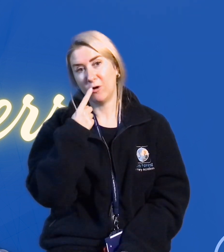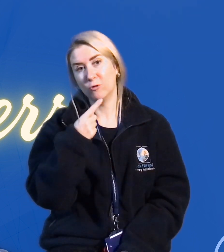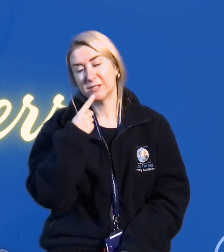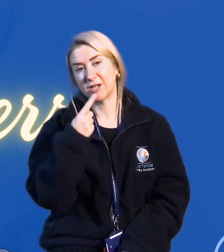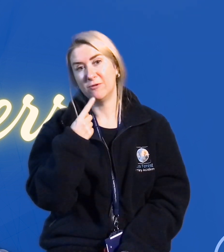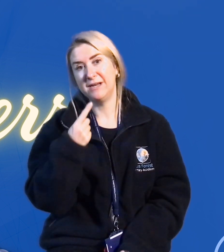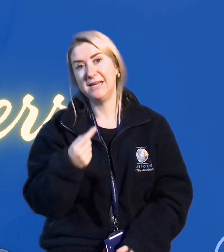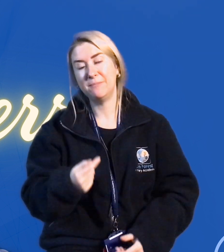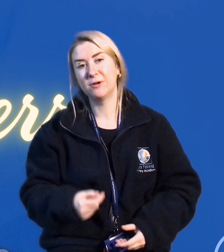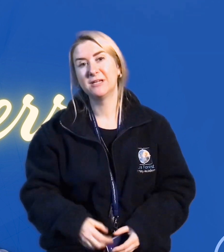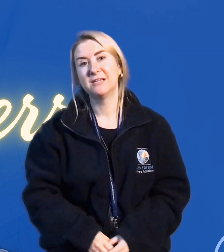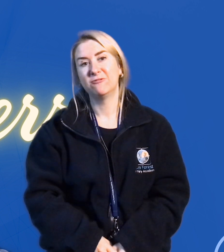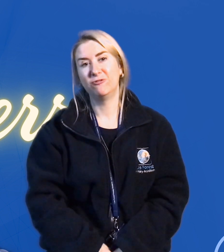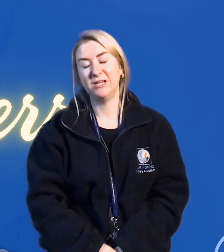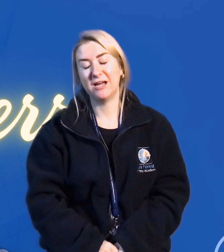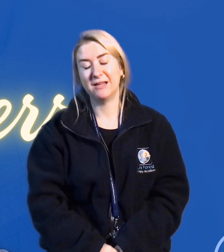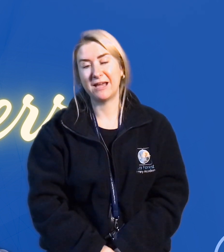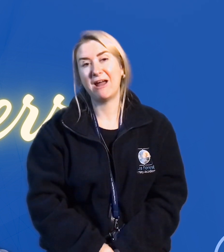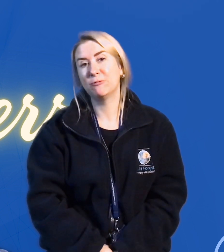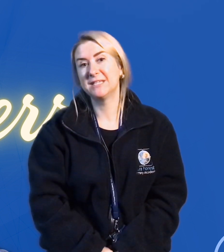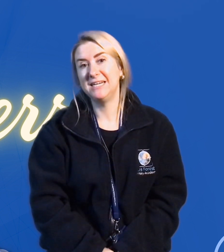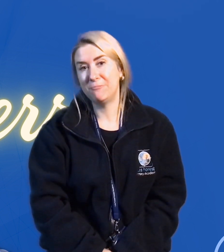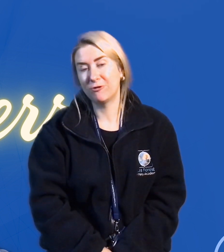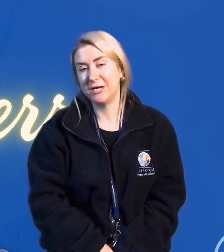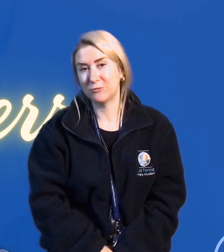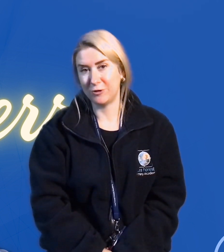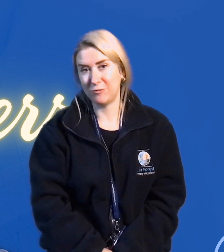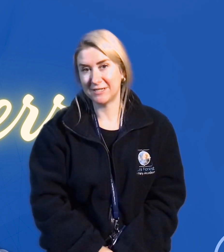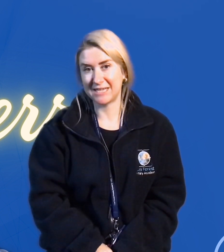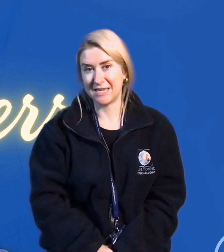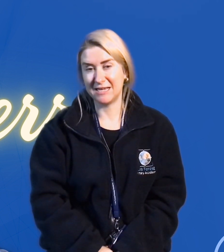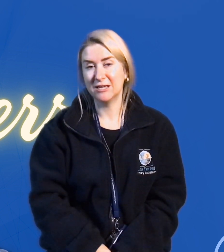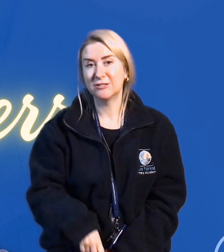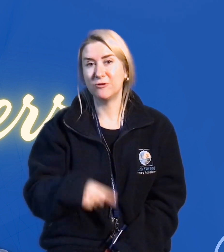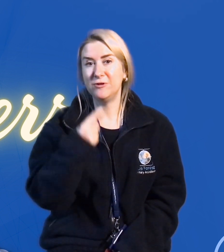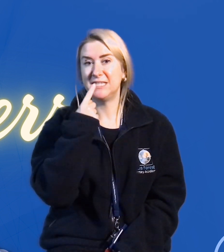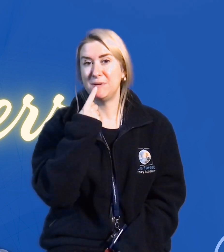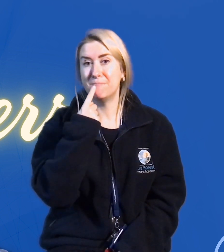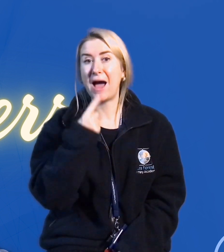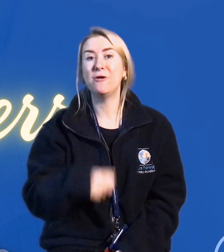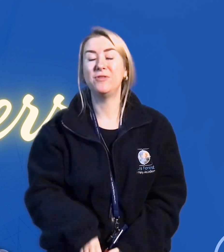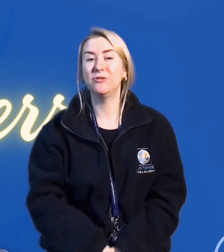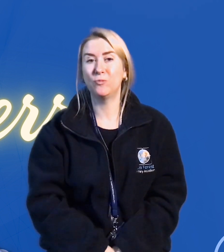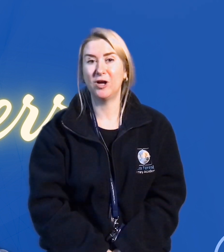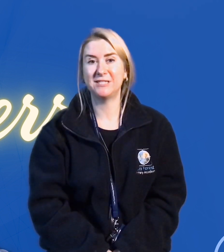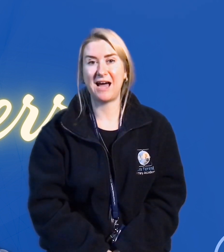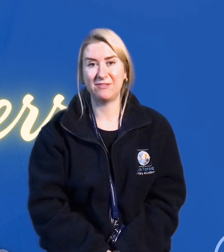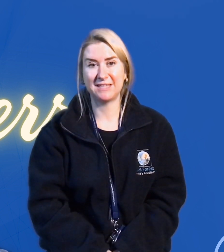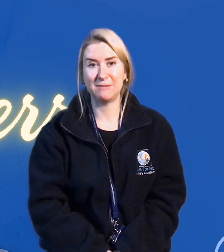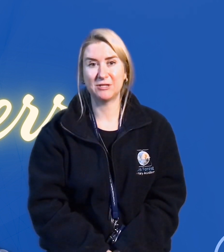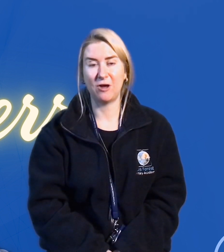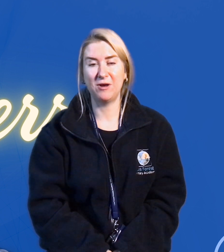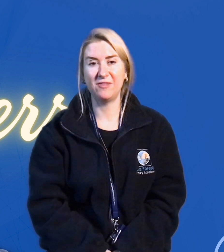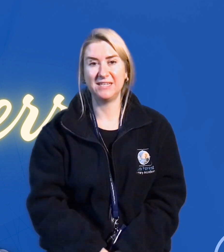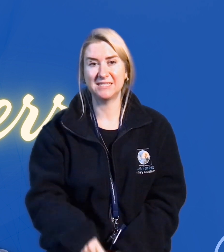also lip, they're able to lip read what you are saying. So you need to be mouthing the word at the same time like this.